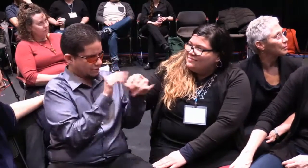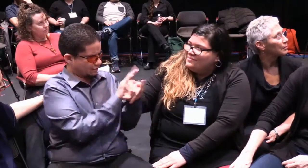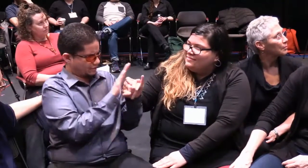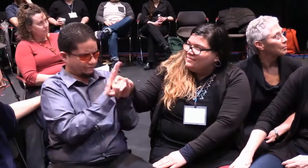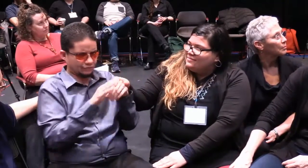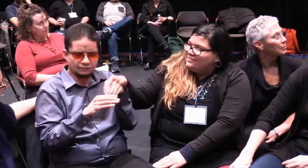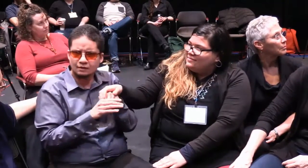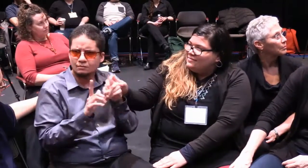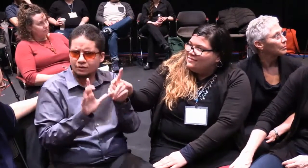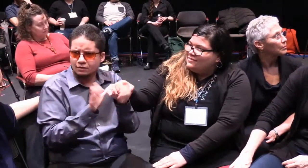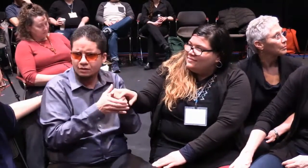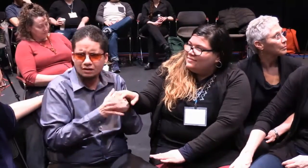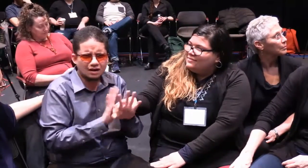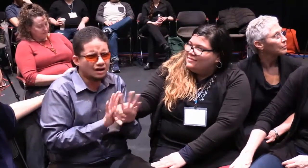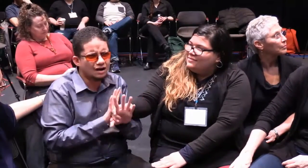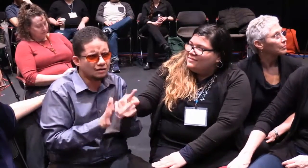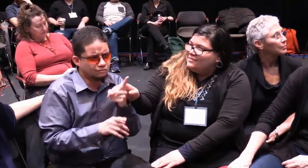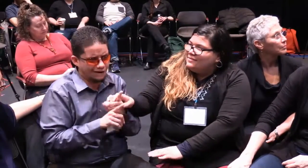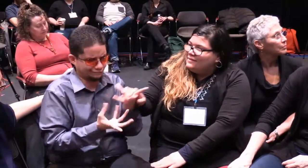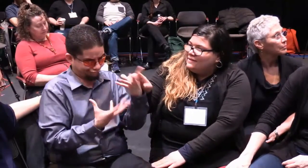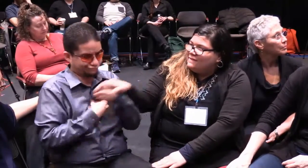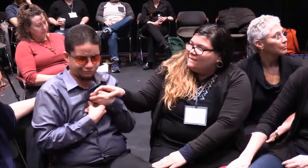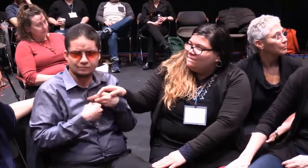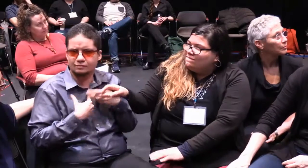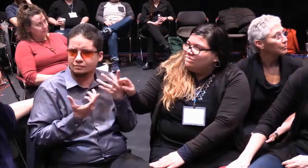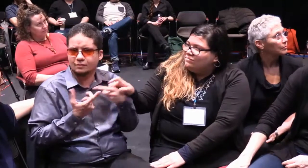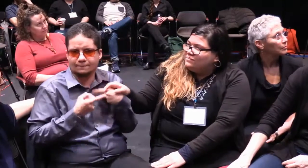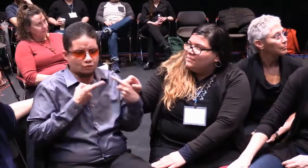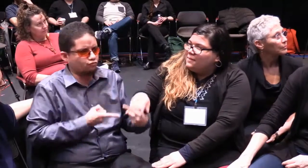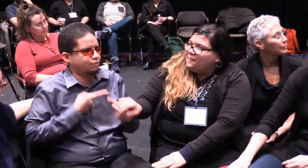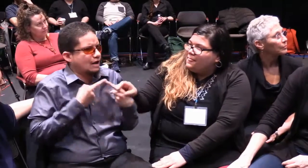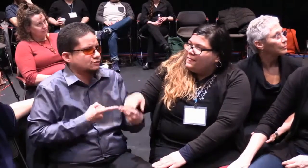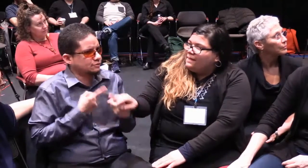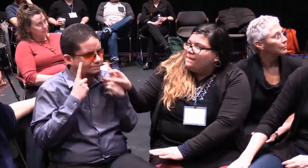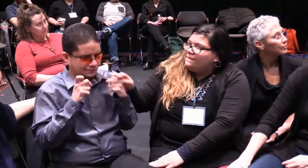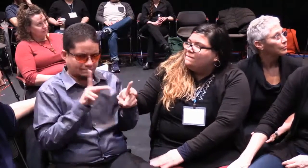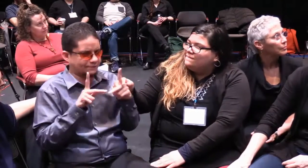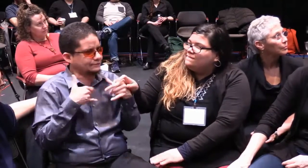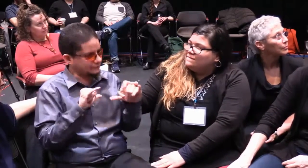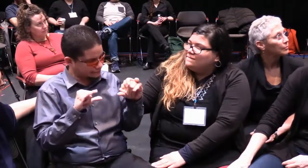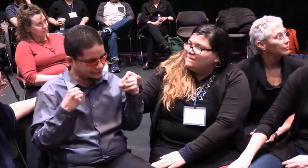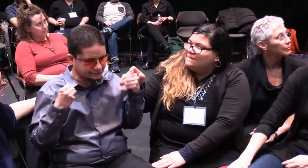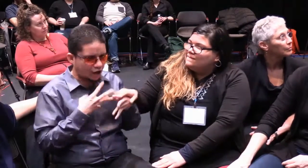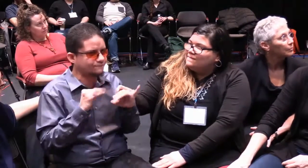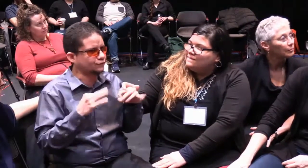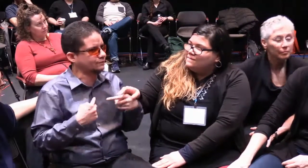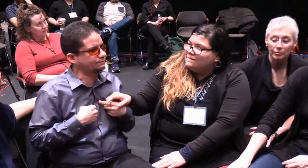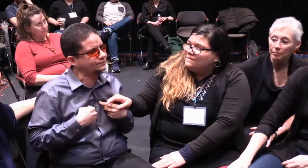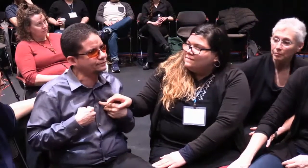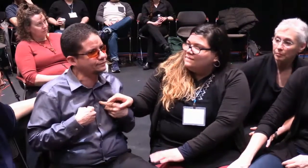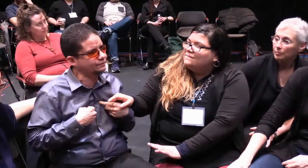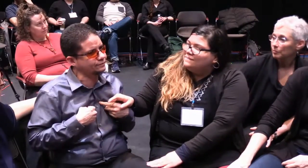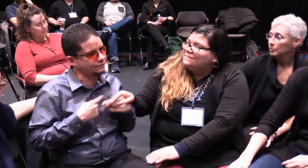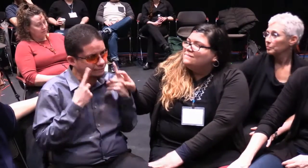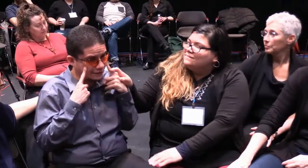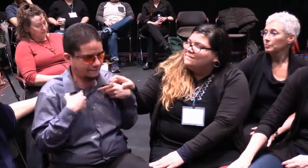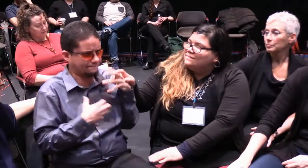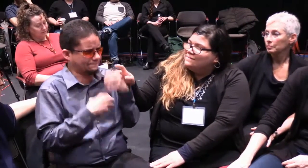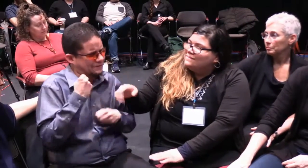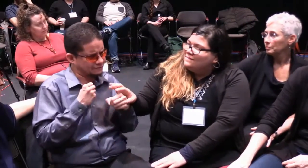our cues because of the cultural difference. And that's something that we struggle with. And it's a scary